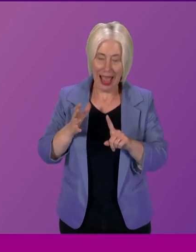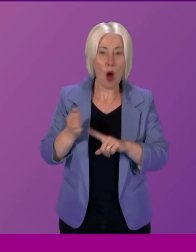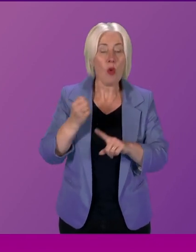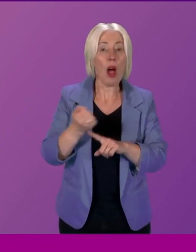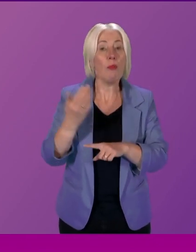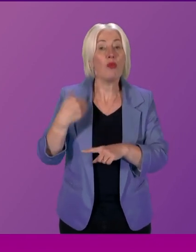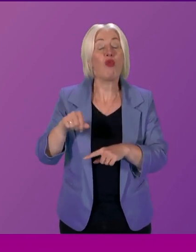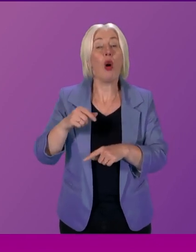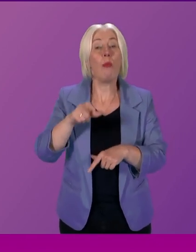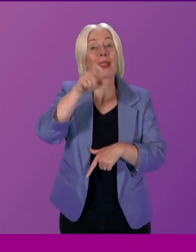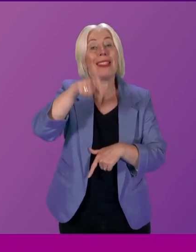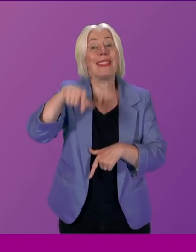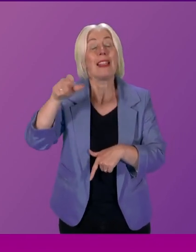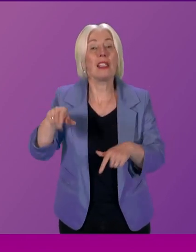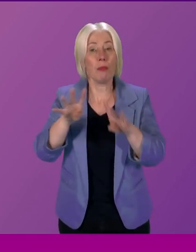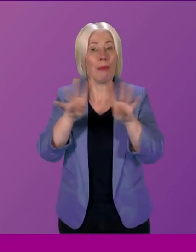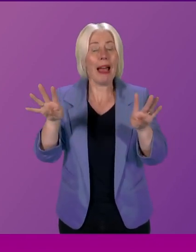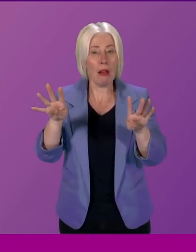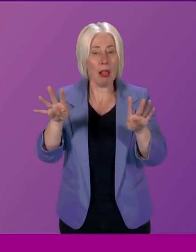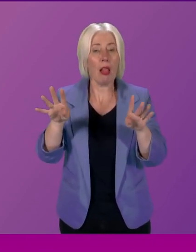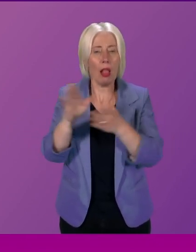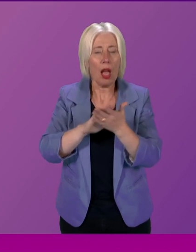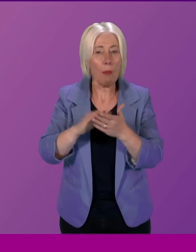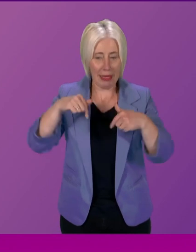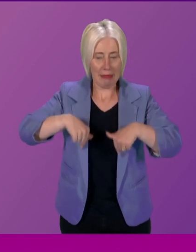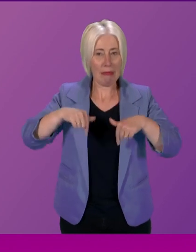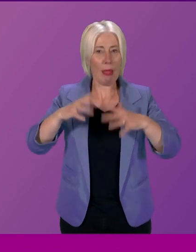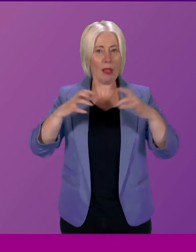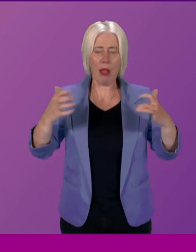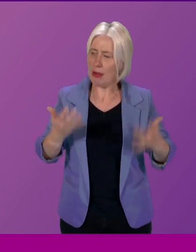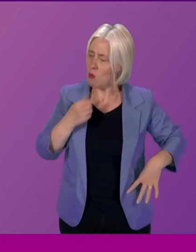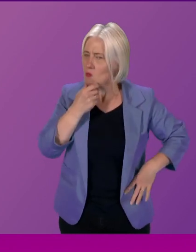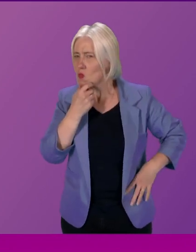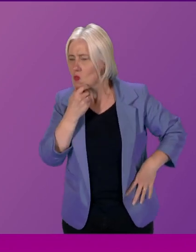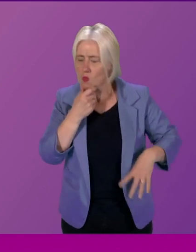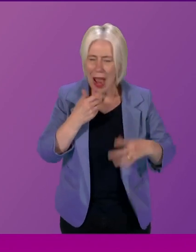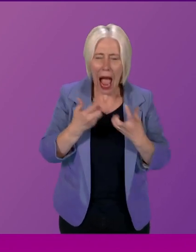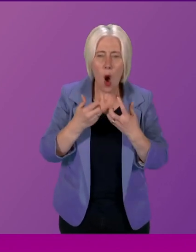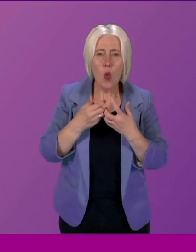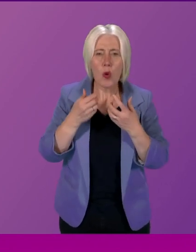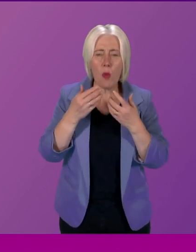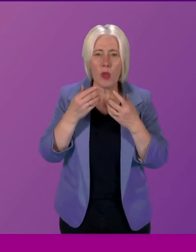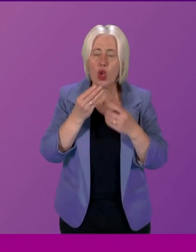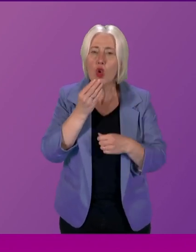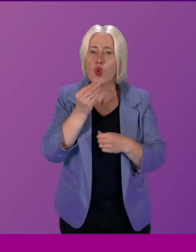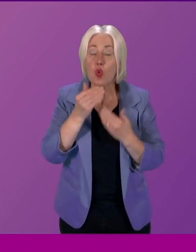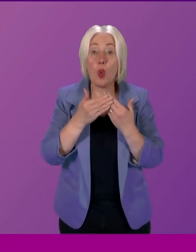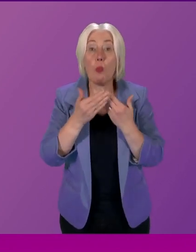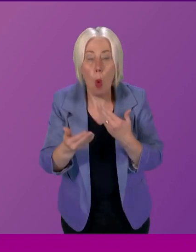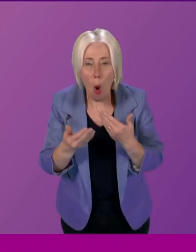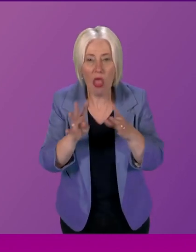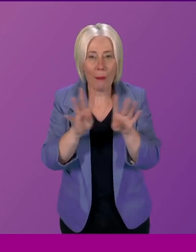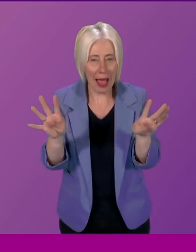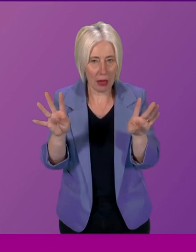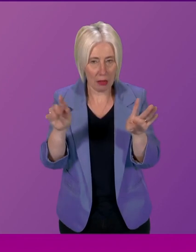have warranted the Parliament to take a closer look at the widening use of citizen panels. The Committee's